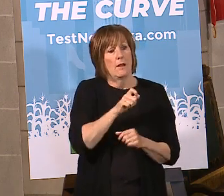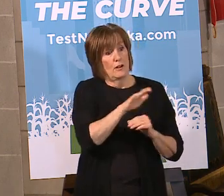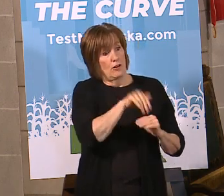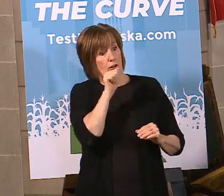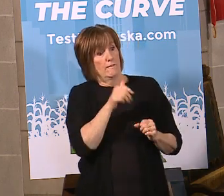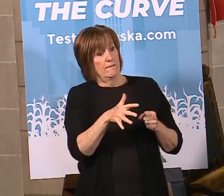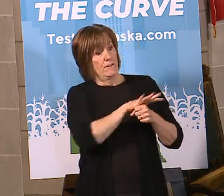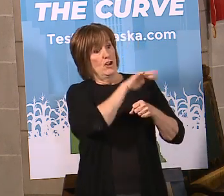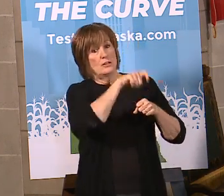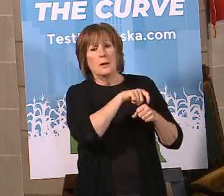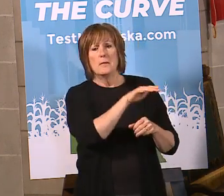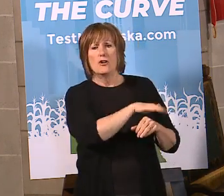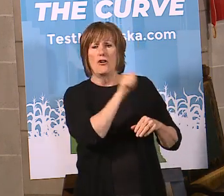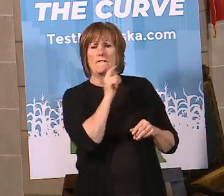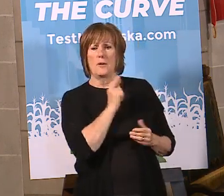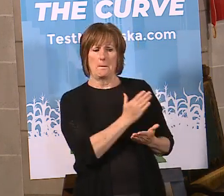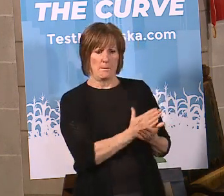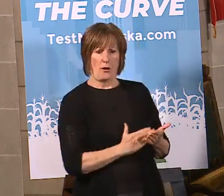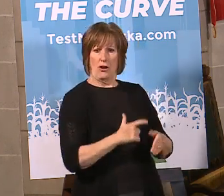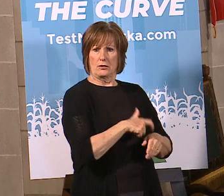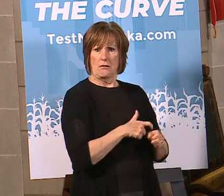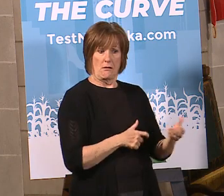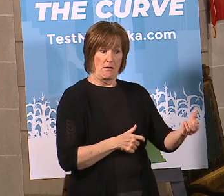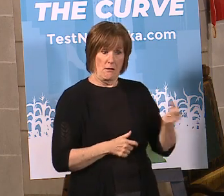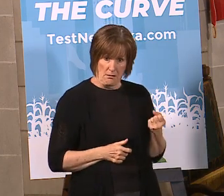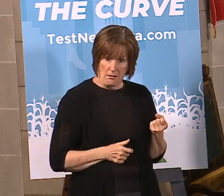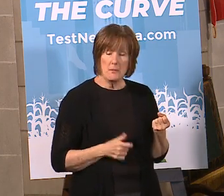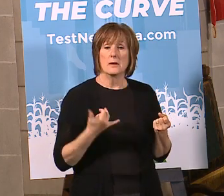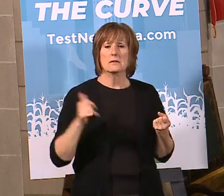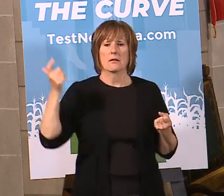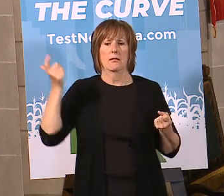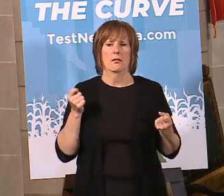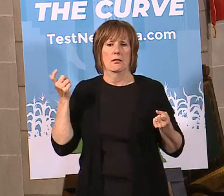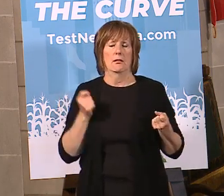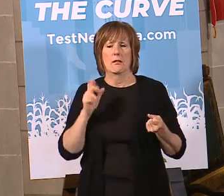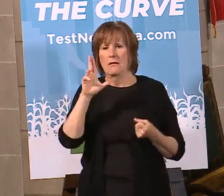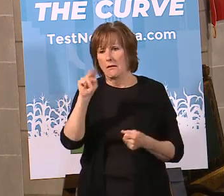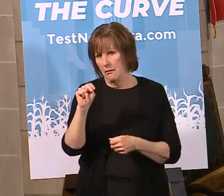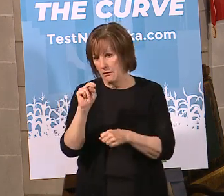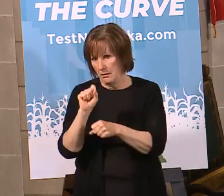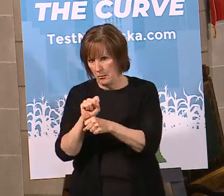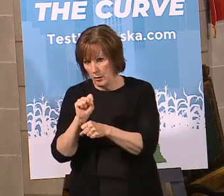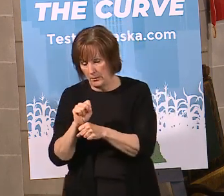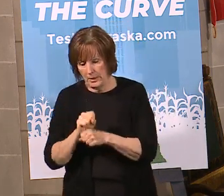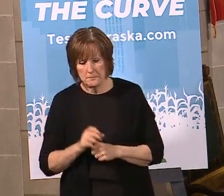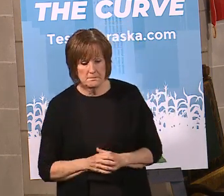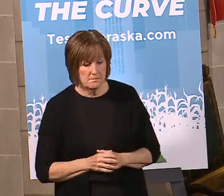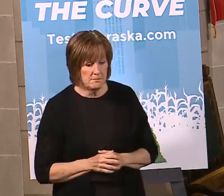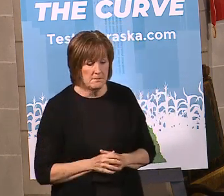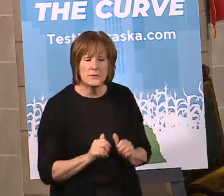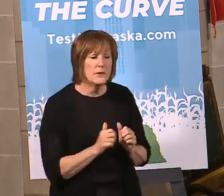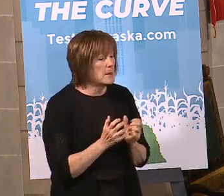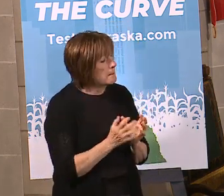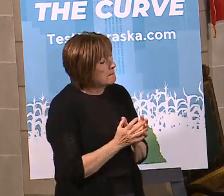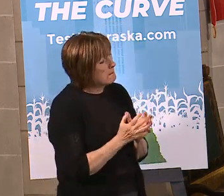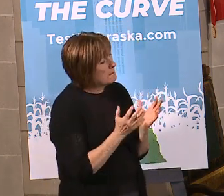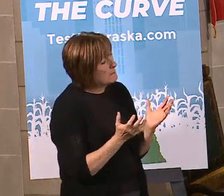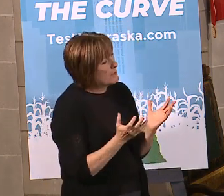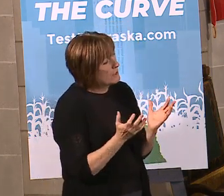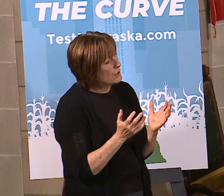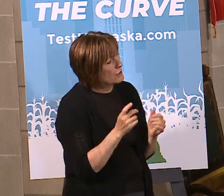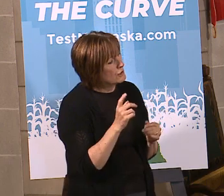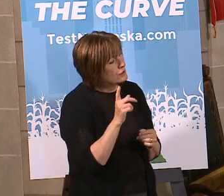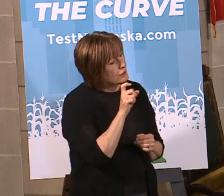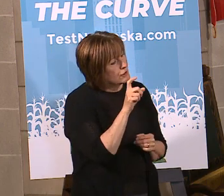full-time. You can call them back part-time, and they can still receive unemployment benefits. How much did, say, did